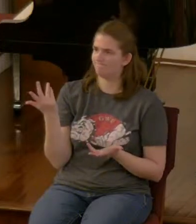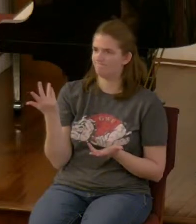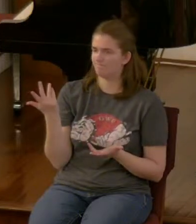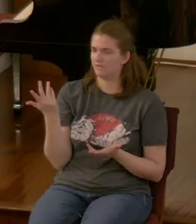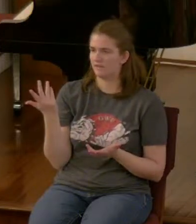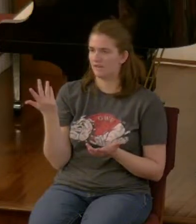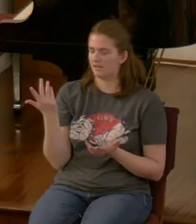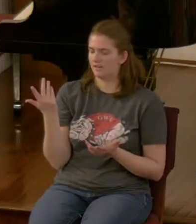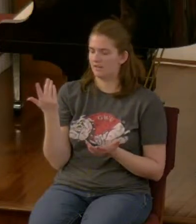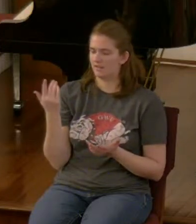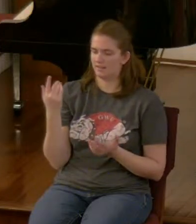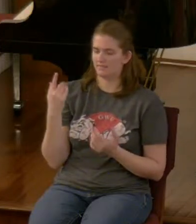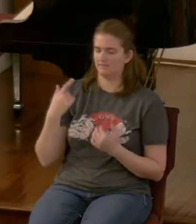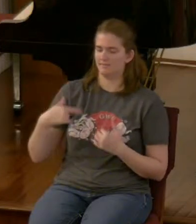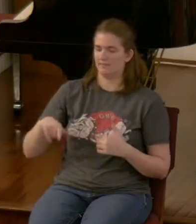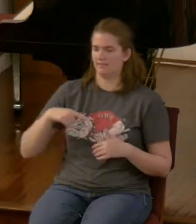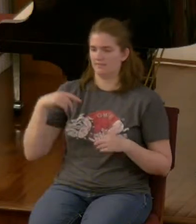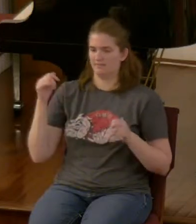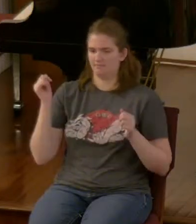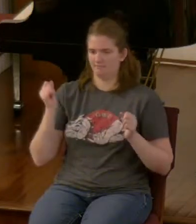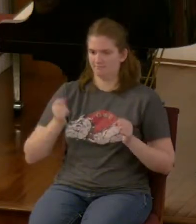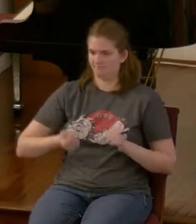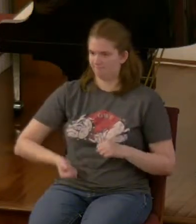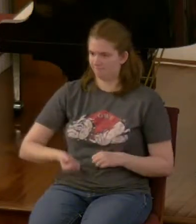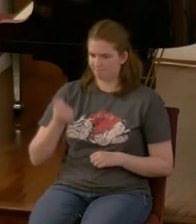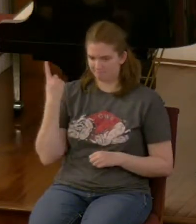Daniel being able to prophesy as